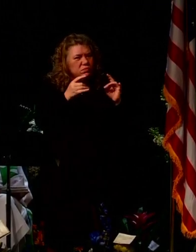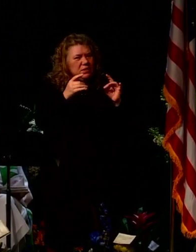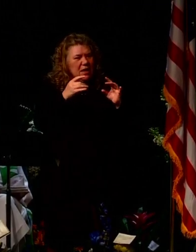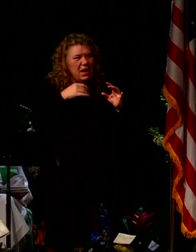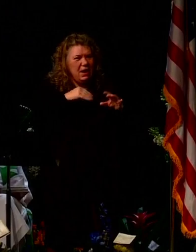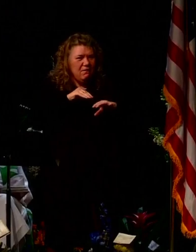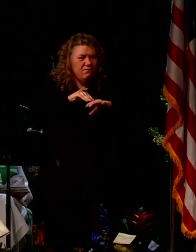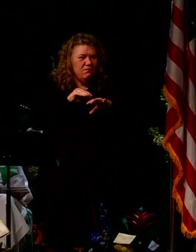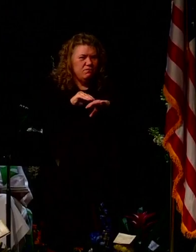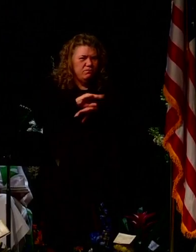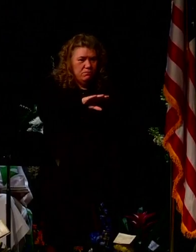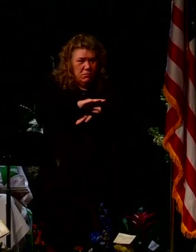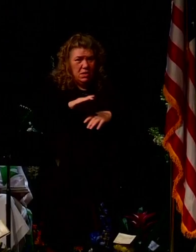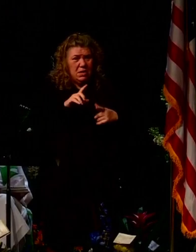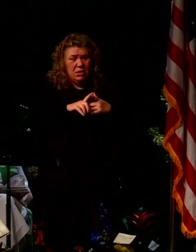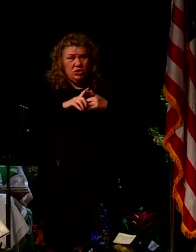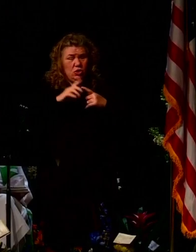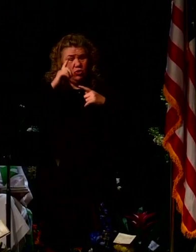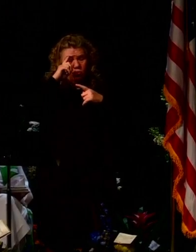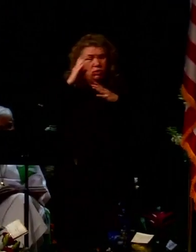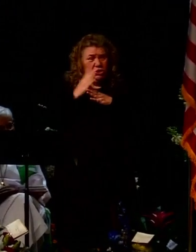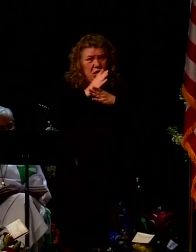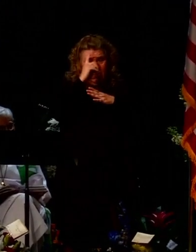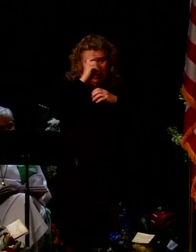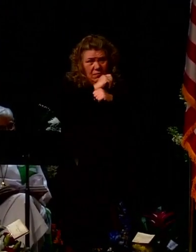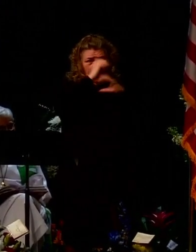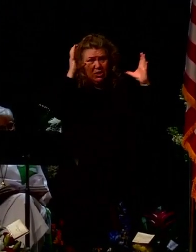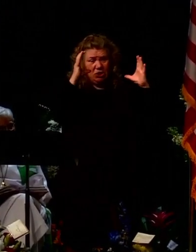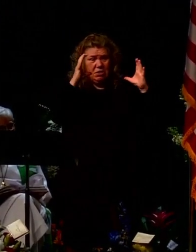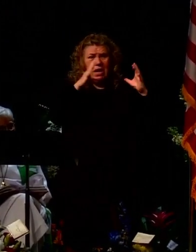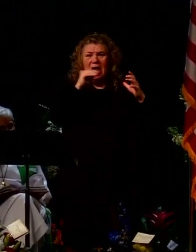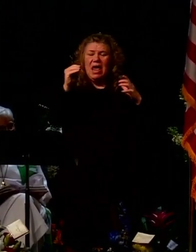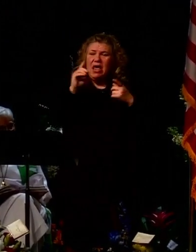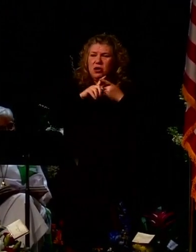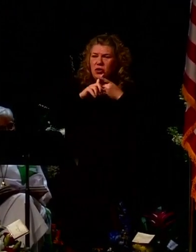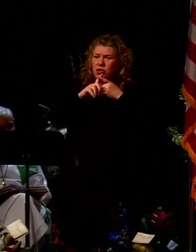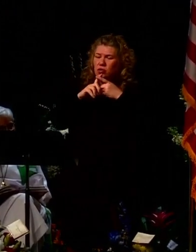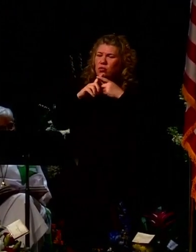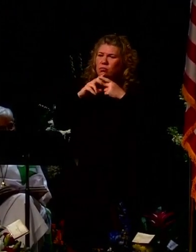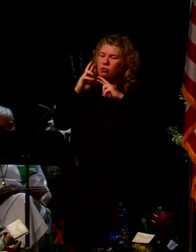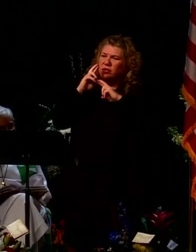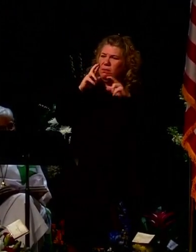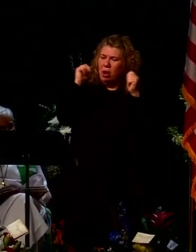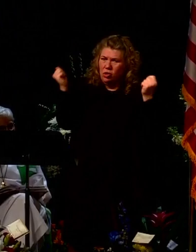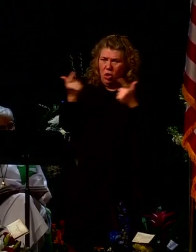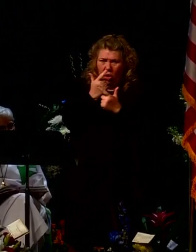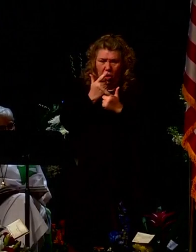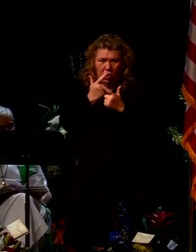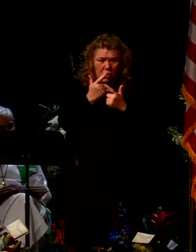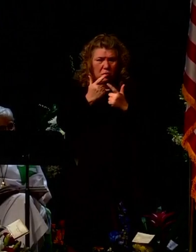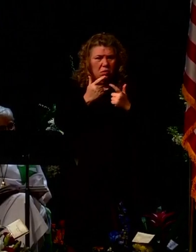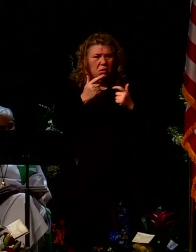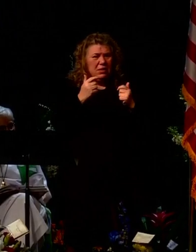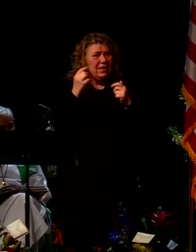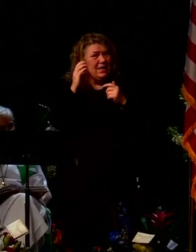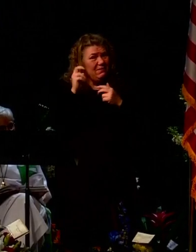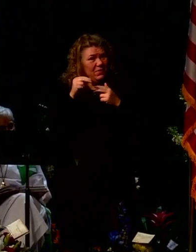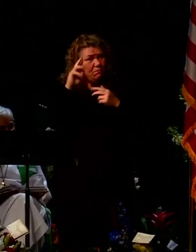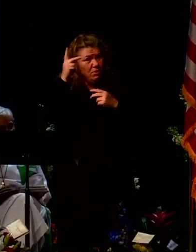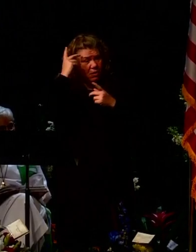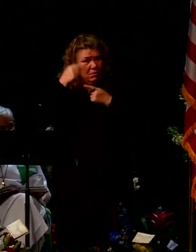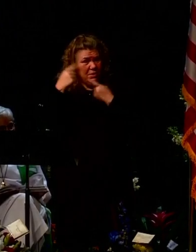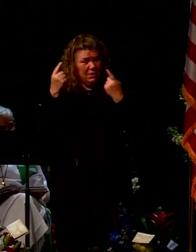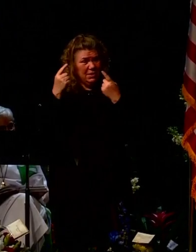vision, and to treat others, even political rivals, with dignity and respect, even when he wasn't always